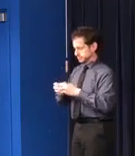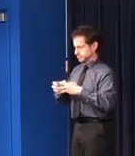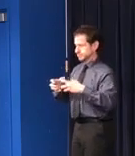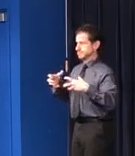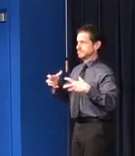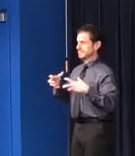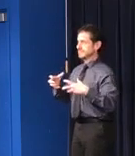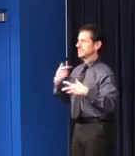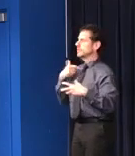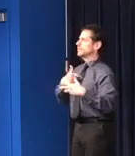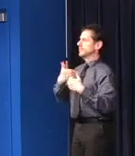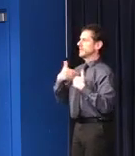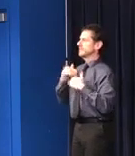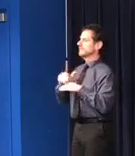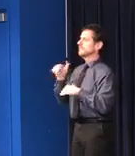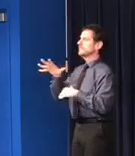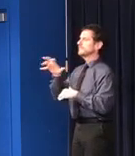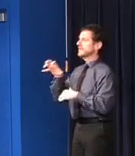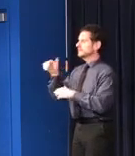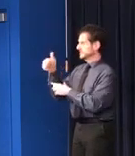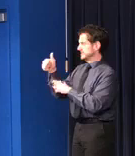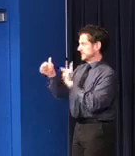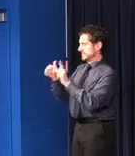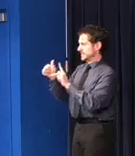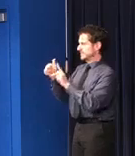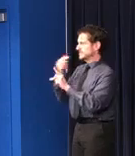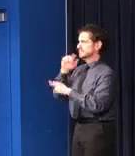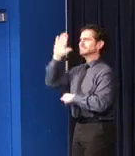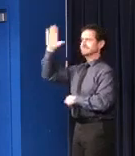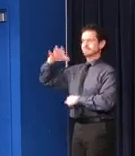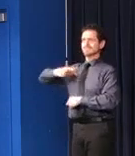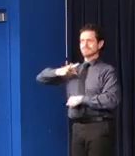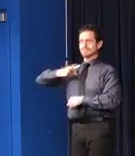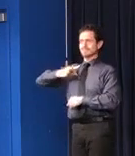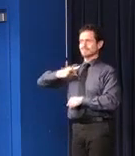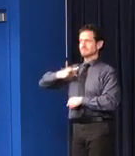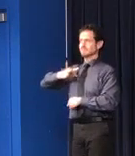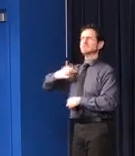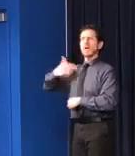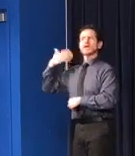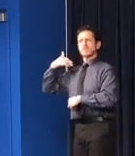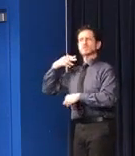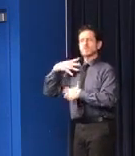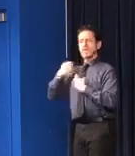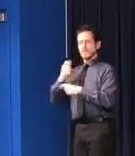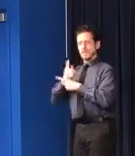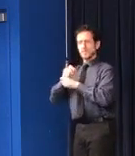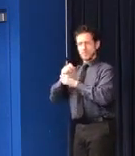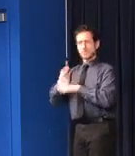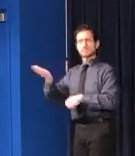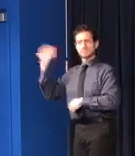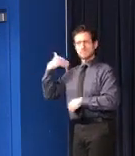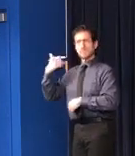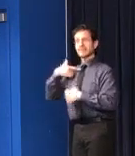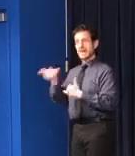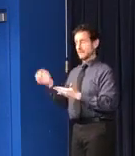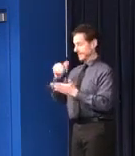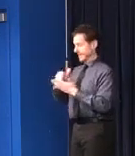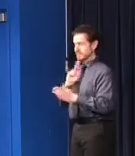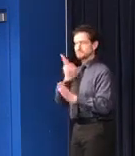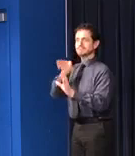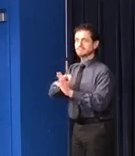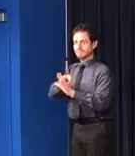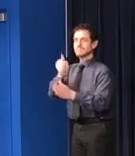have now received more than 510 applications from former health care workers to get back into the fight.